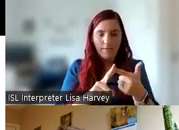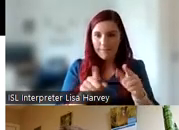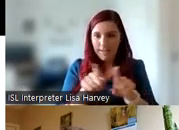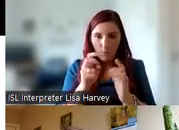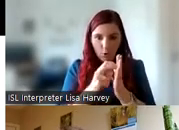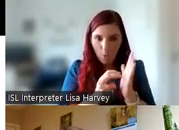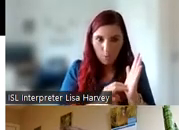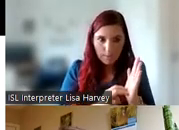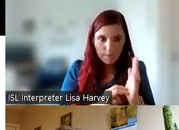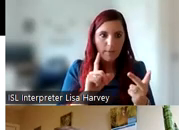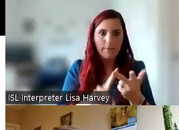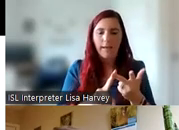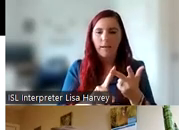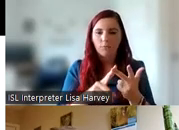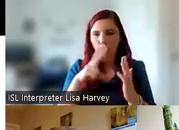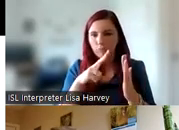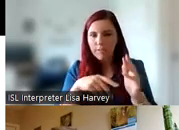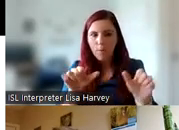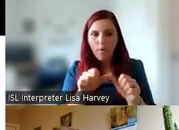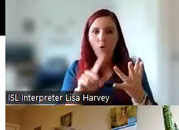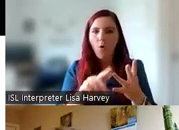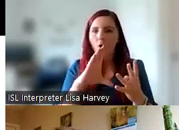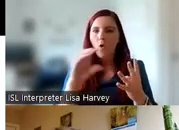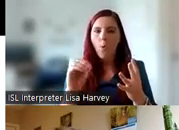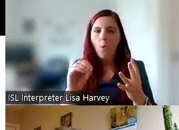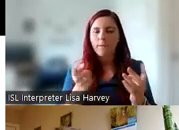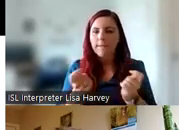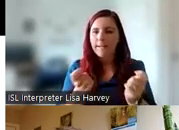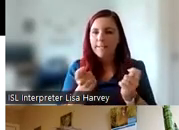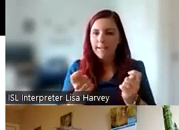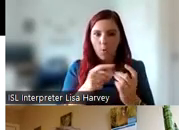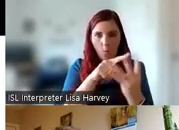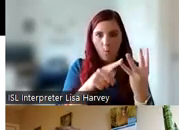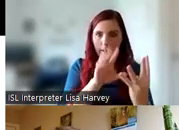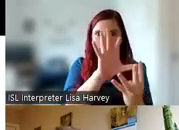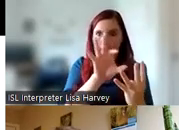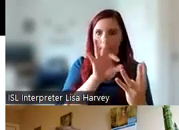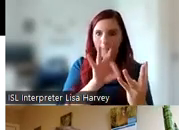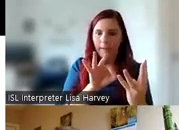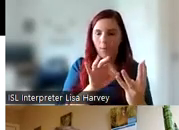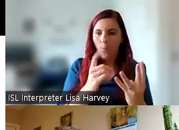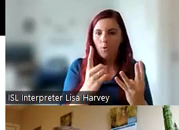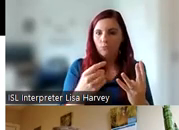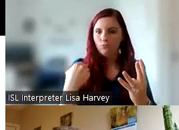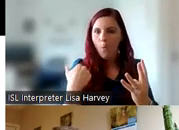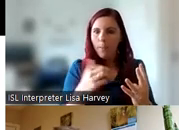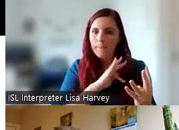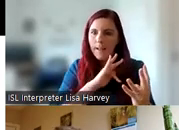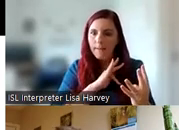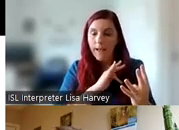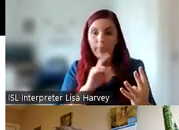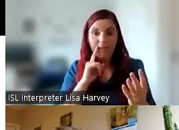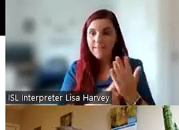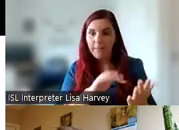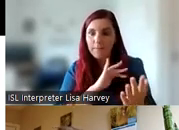facilitate the debrief or they could co-facilitate the focus group with the research team. And it was up to each YAP member which role they wanted to take